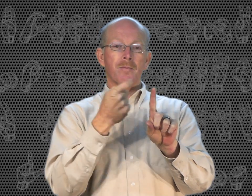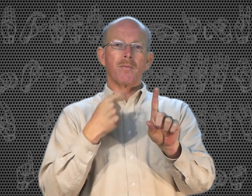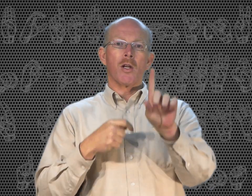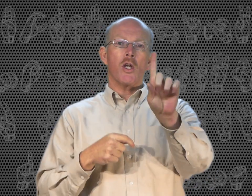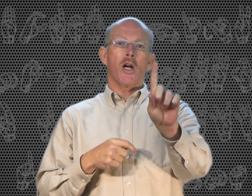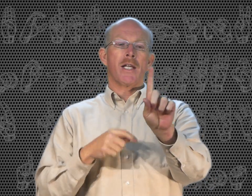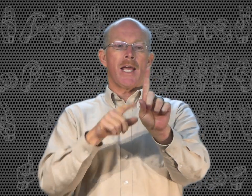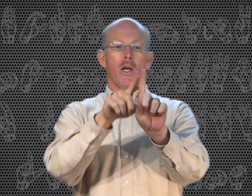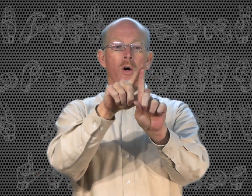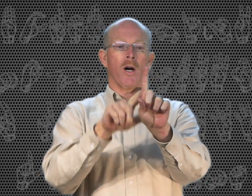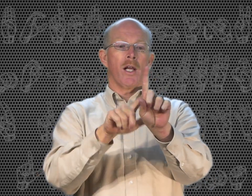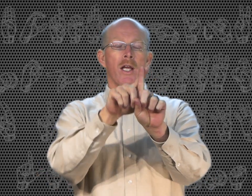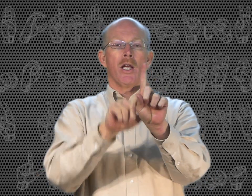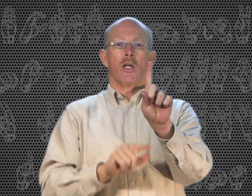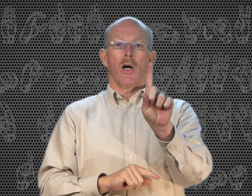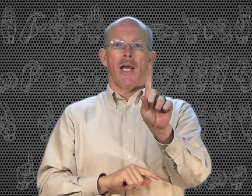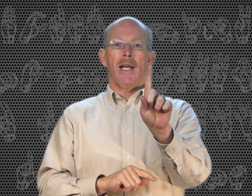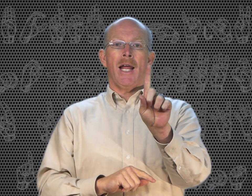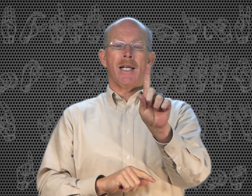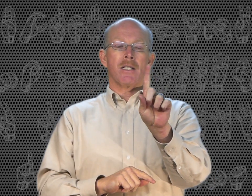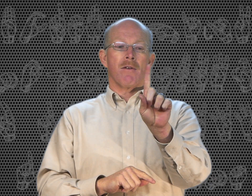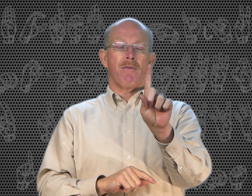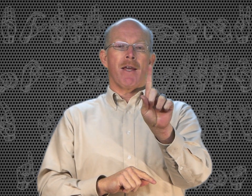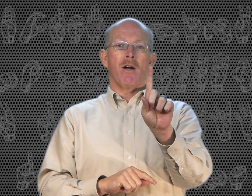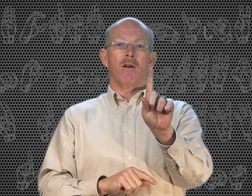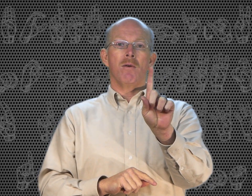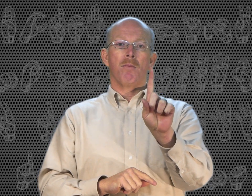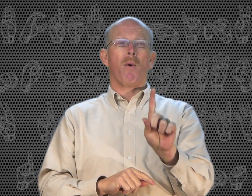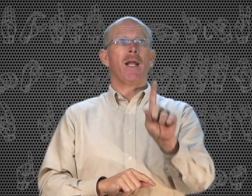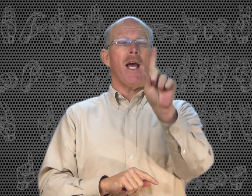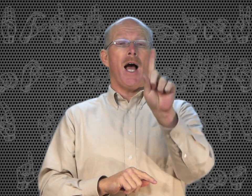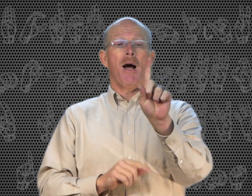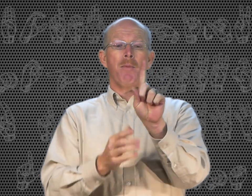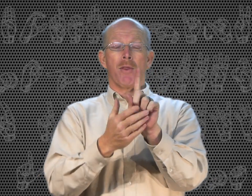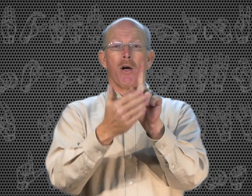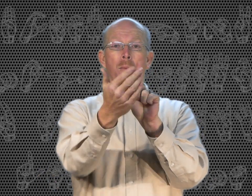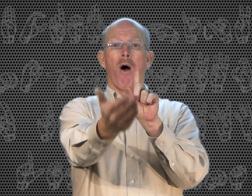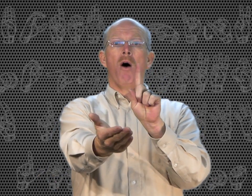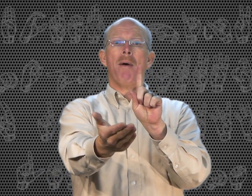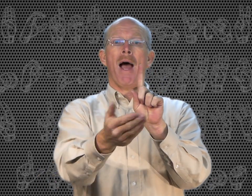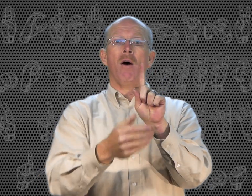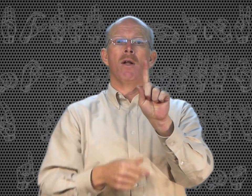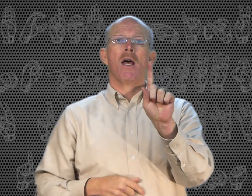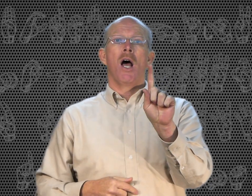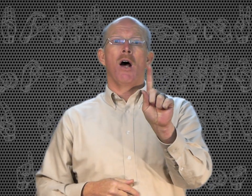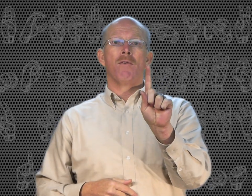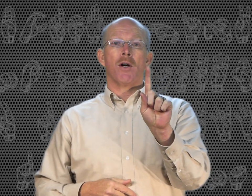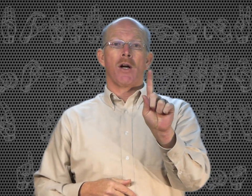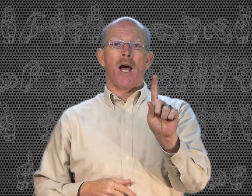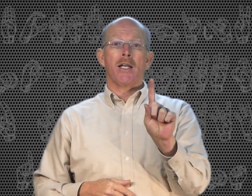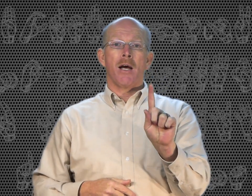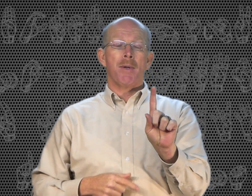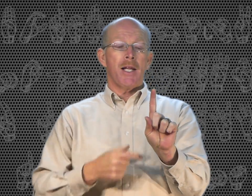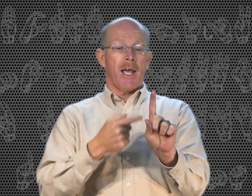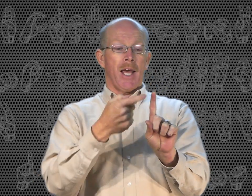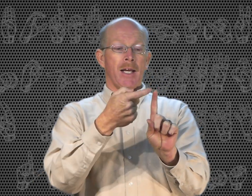You're going to take your index finger pointing up with your palm out of your non-dominant hand,